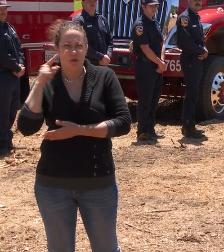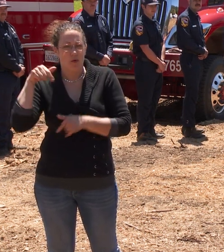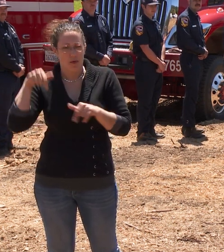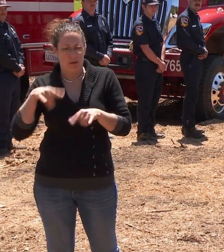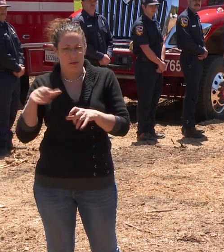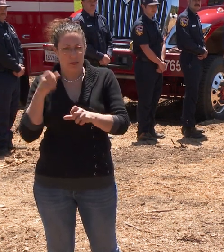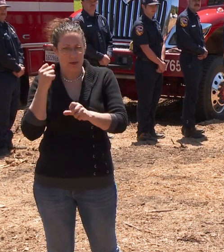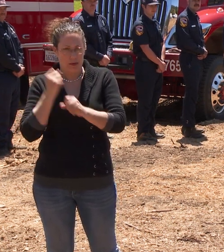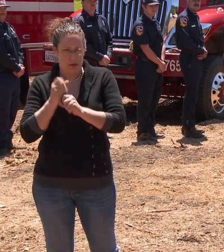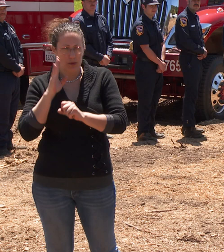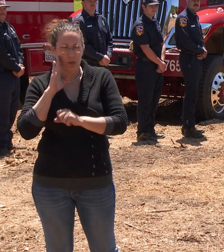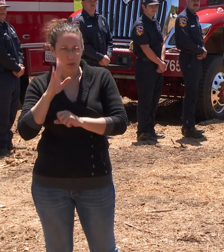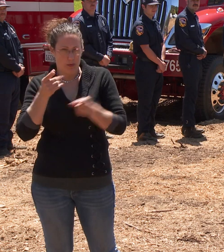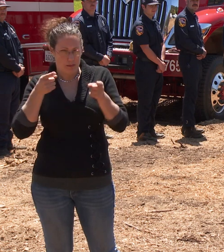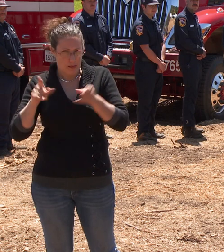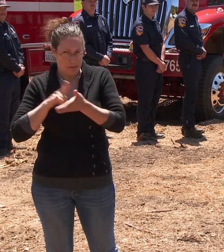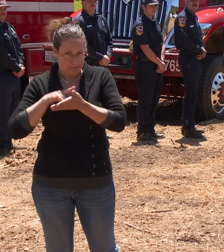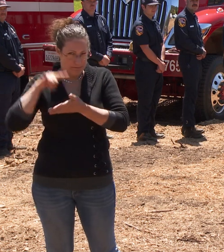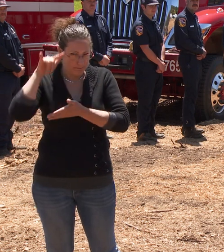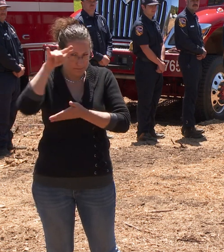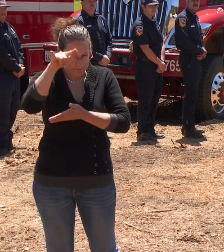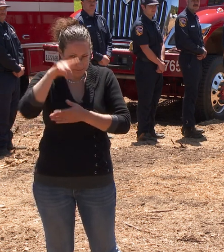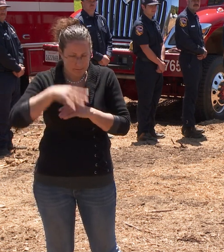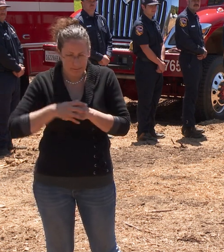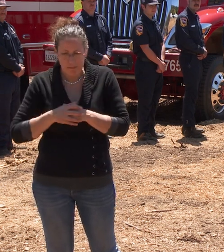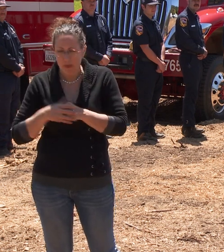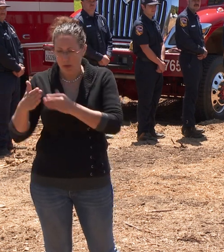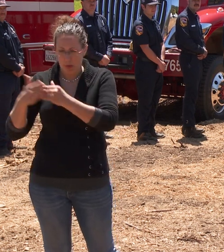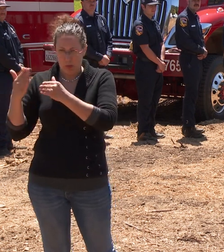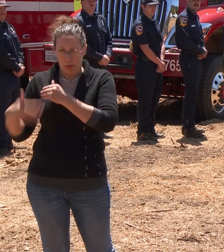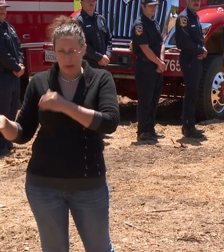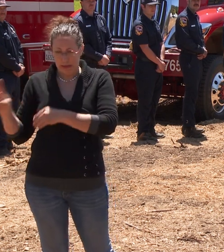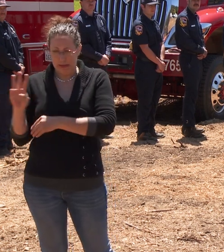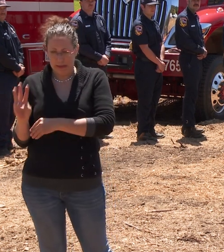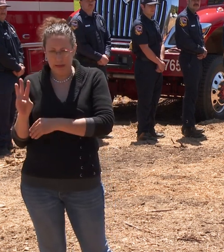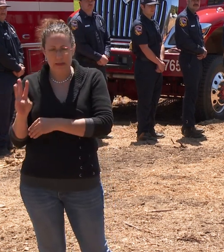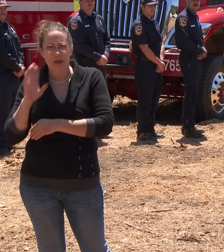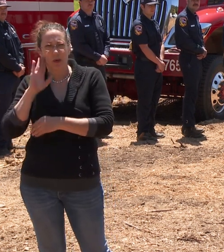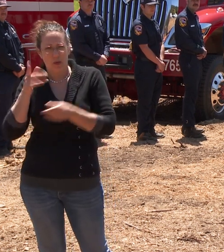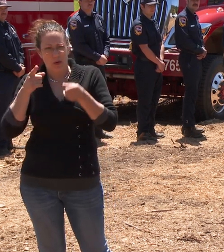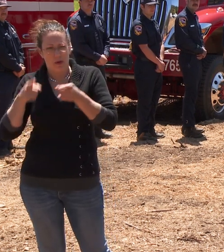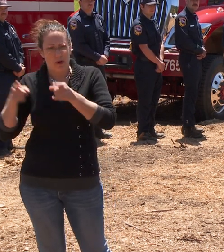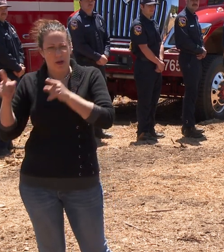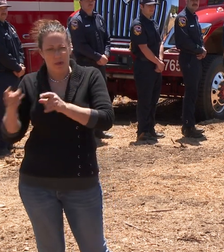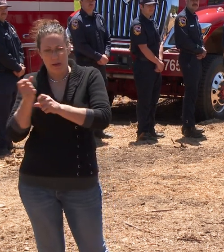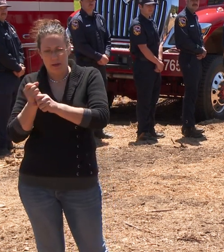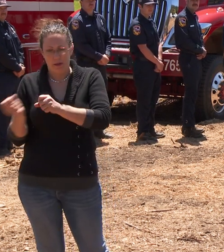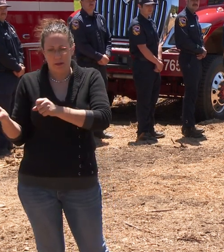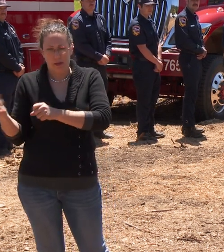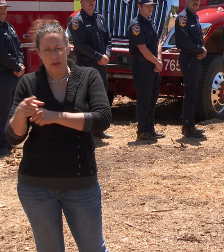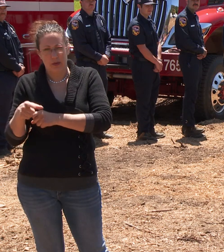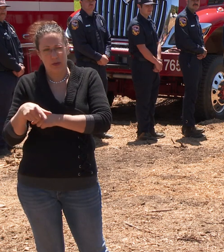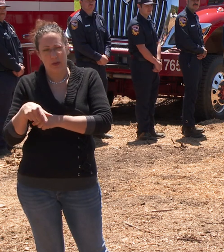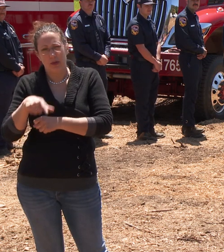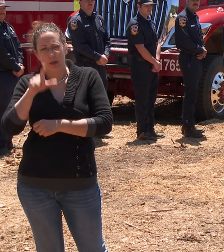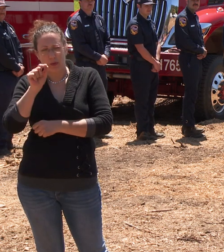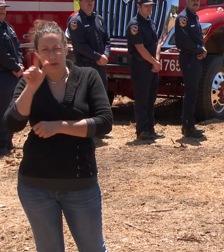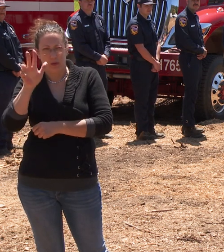fire year. We will fly the remainder of them within the 2025 fire year.